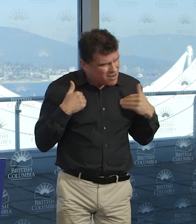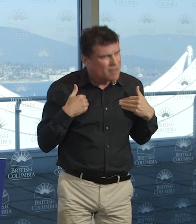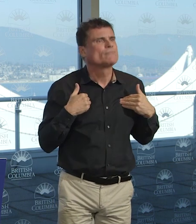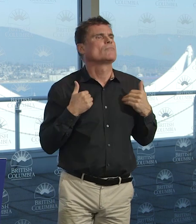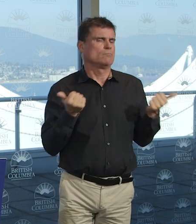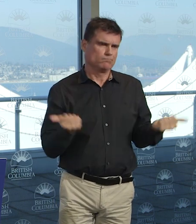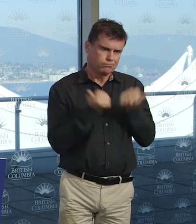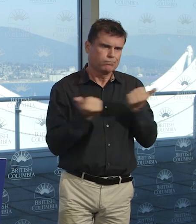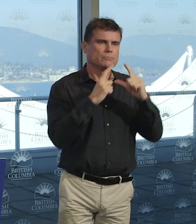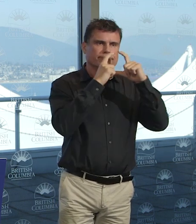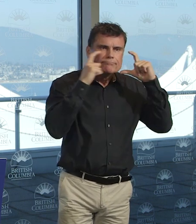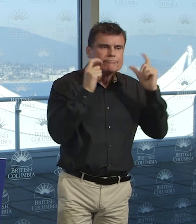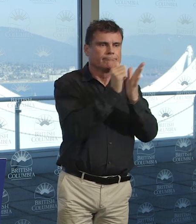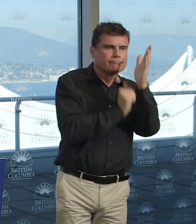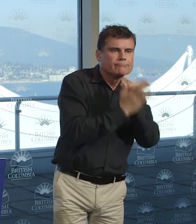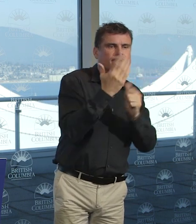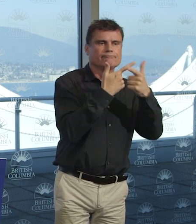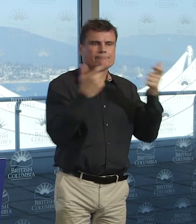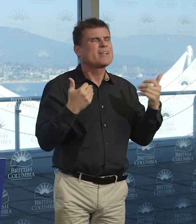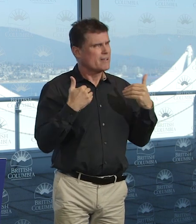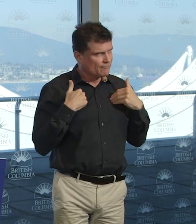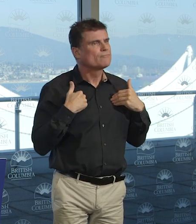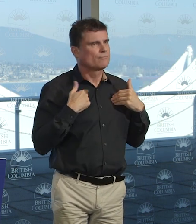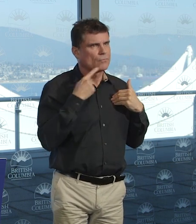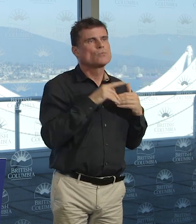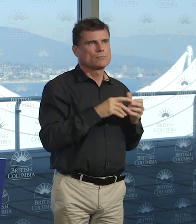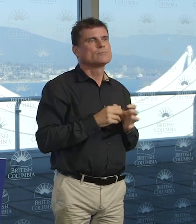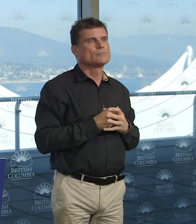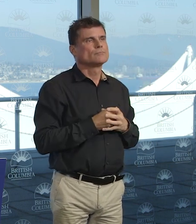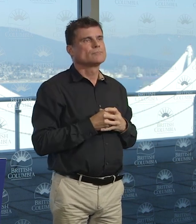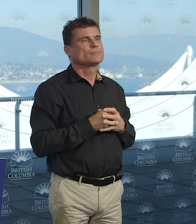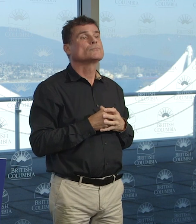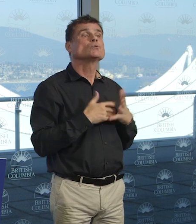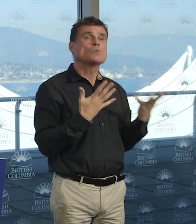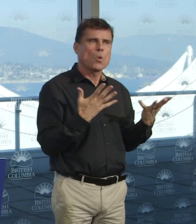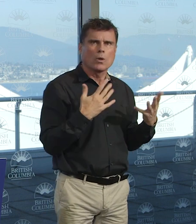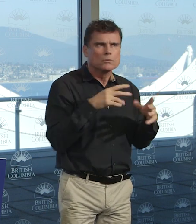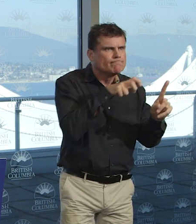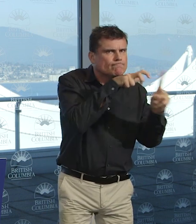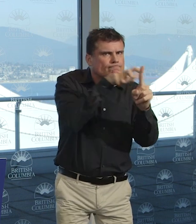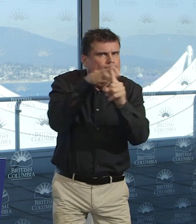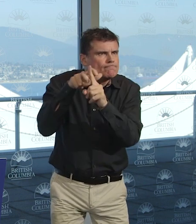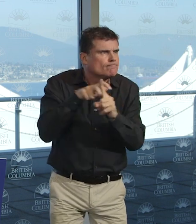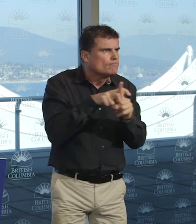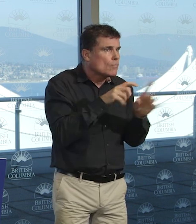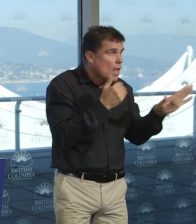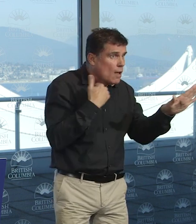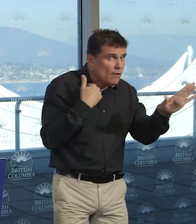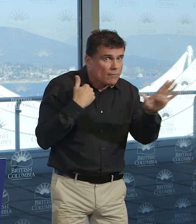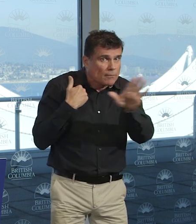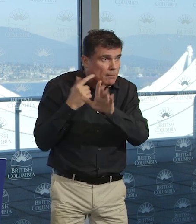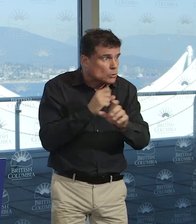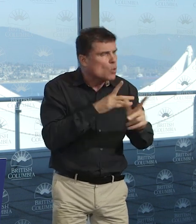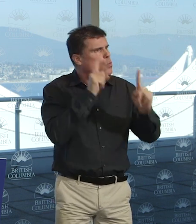everything, everything that we can to make sure that we continue to have what we need to best protect everybody in our healthcare system